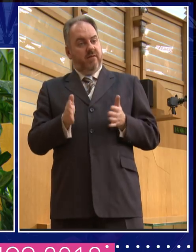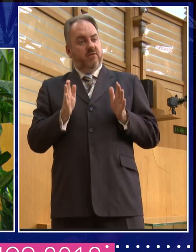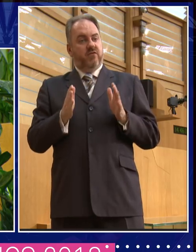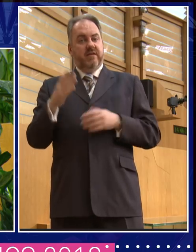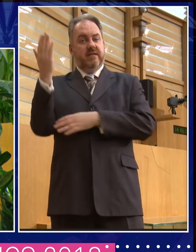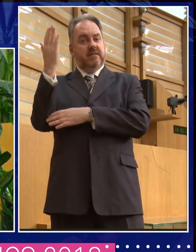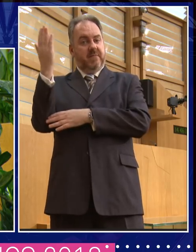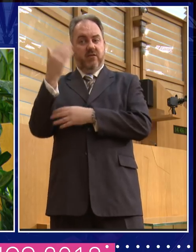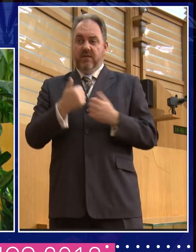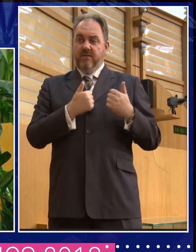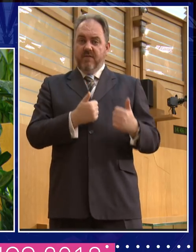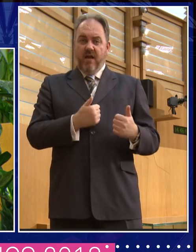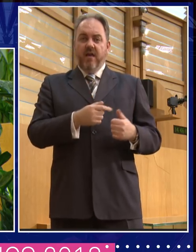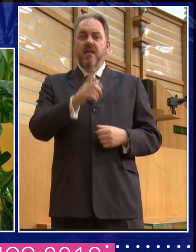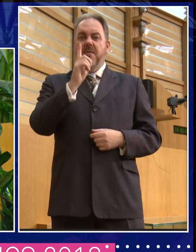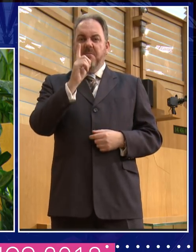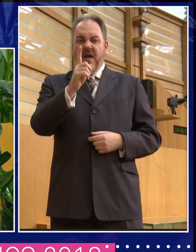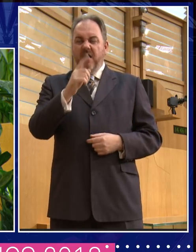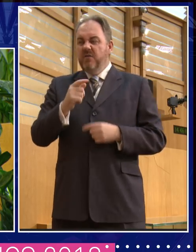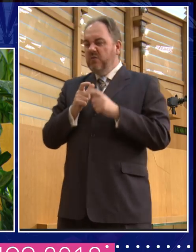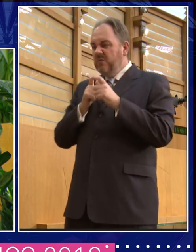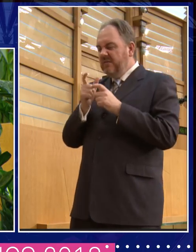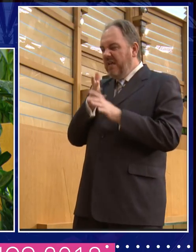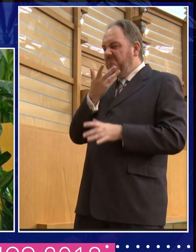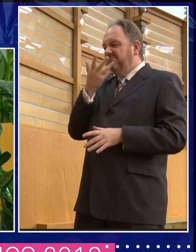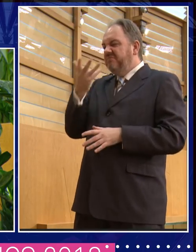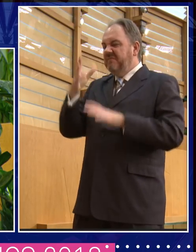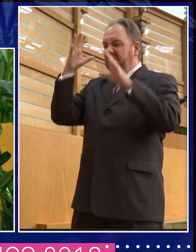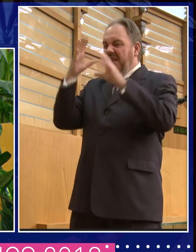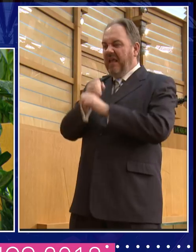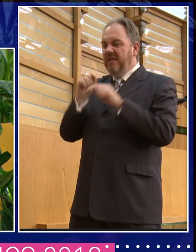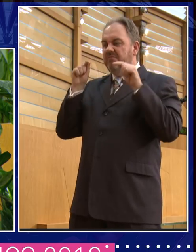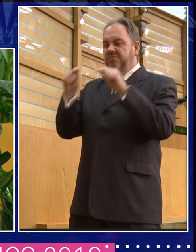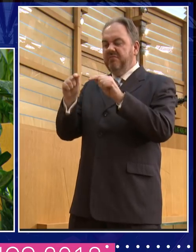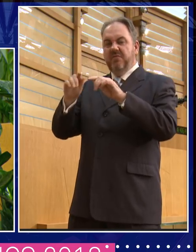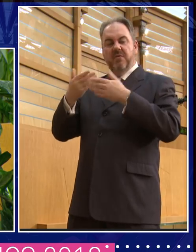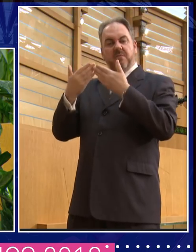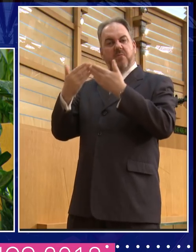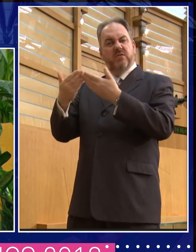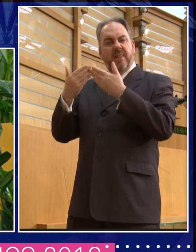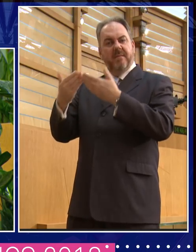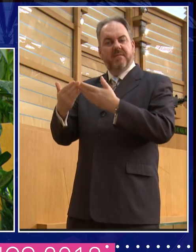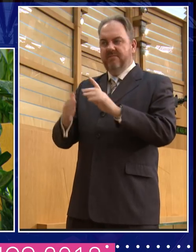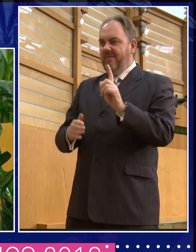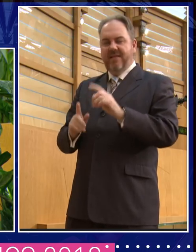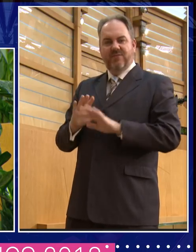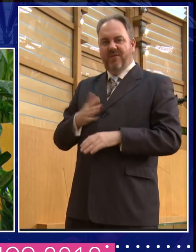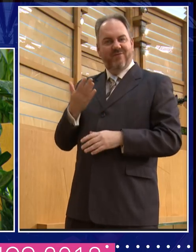includes the right to go and stir up hatred against Muslims, um, or any other minority